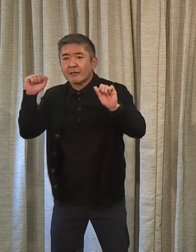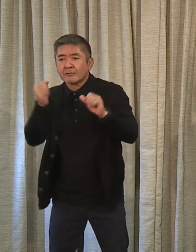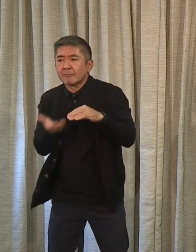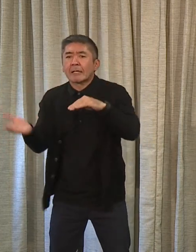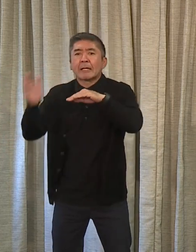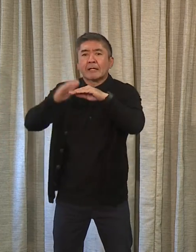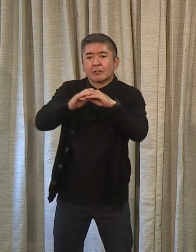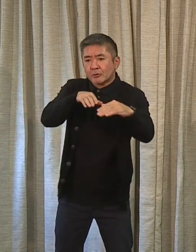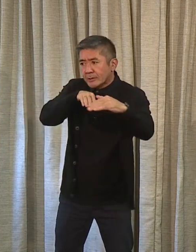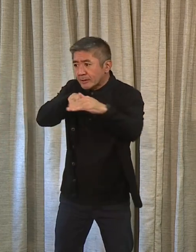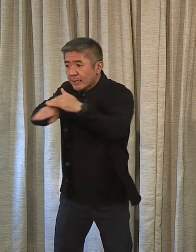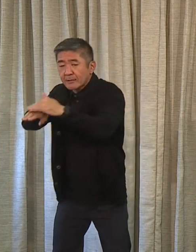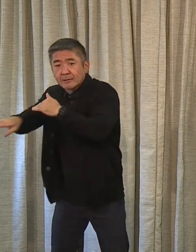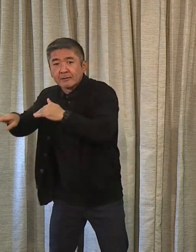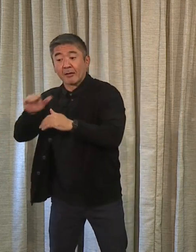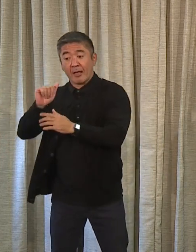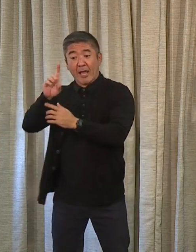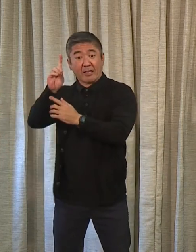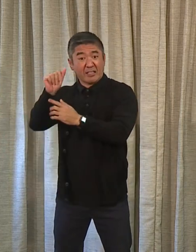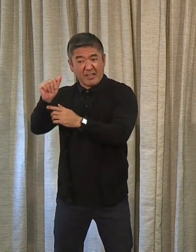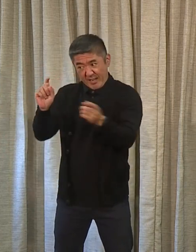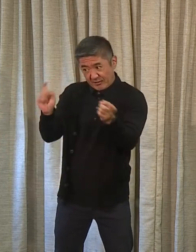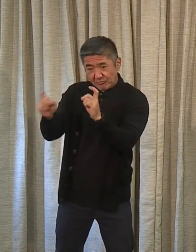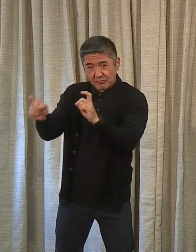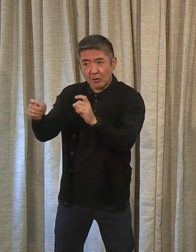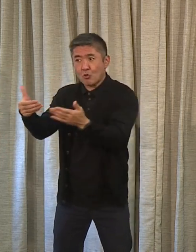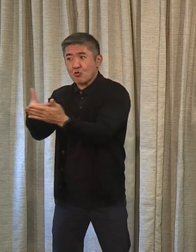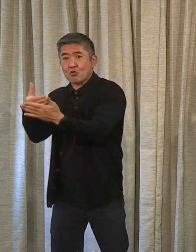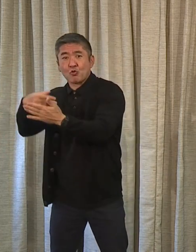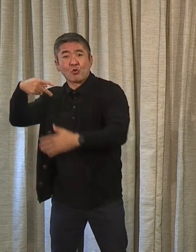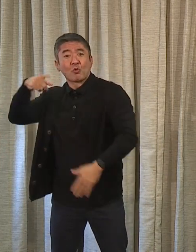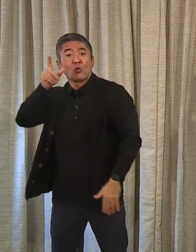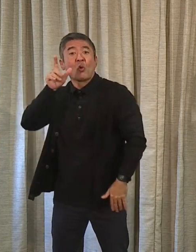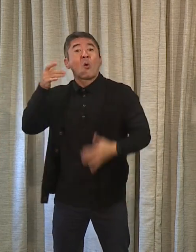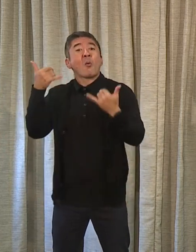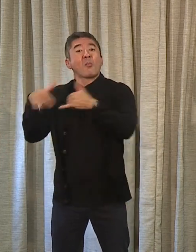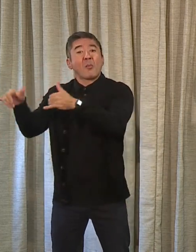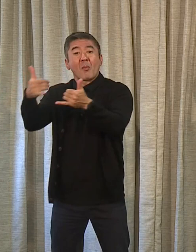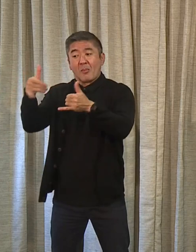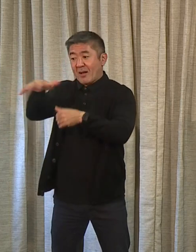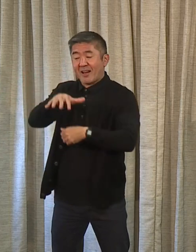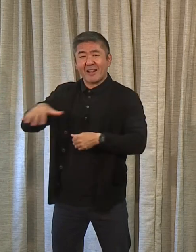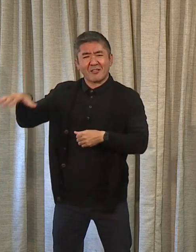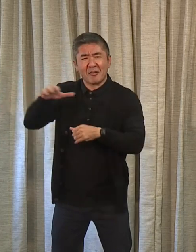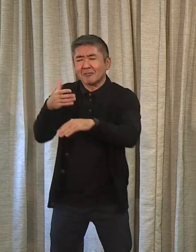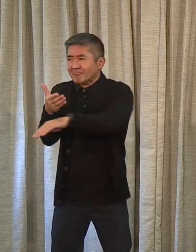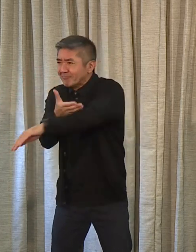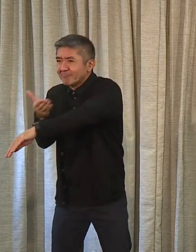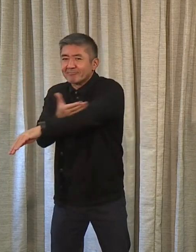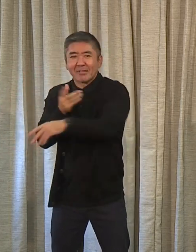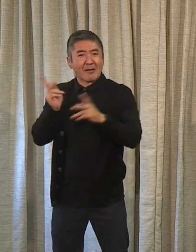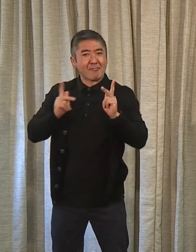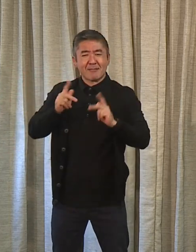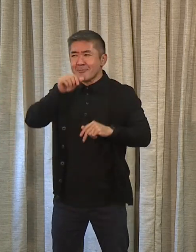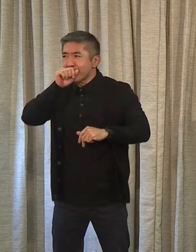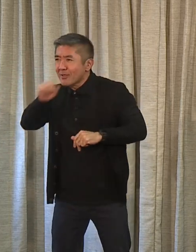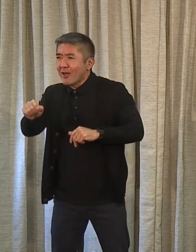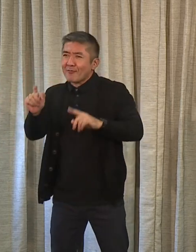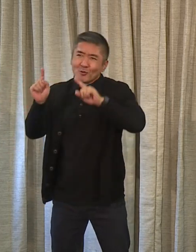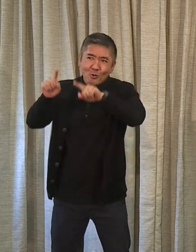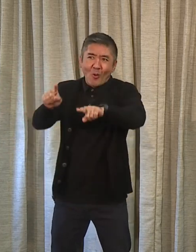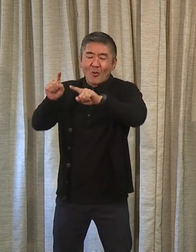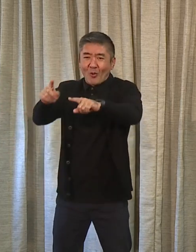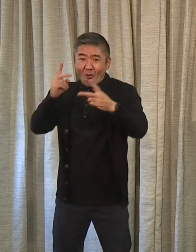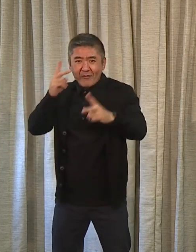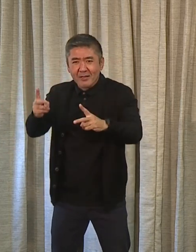Some ADA improvements, some new playgrounds, some court resurfacing, things like that. The areas that people love to visit, we want to make